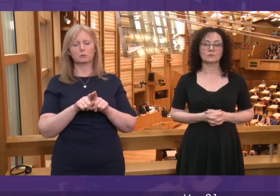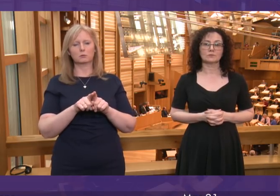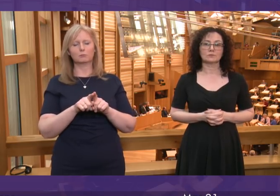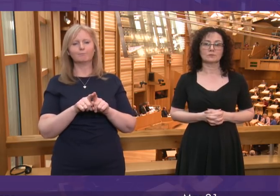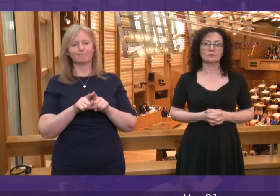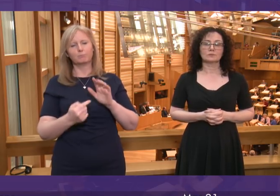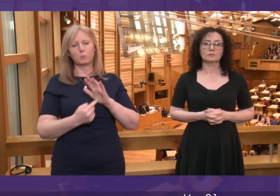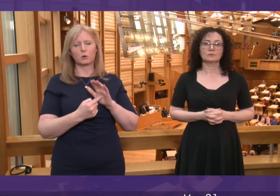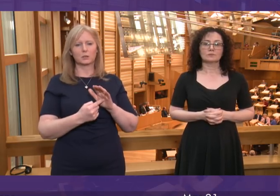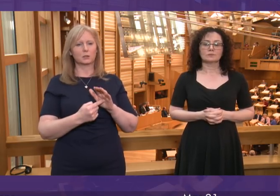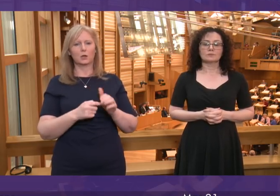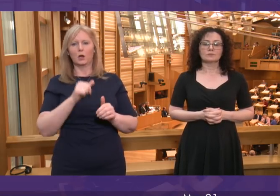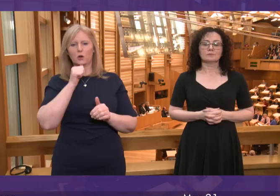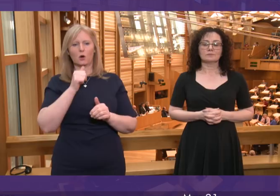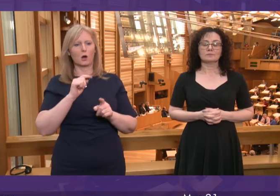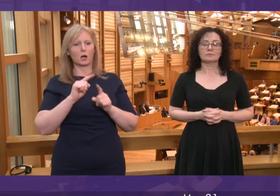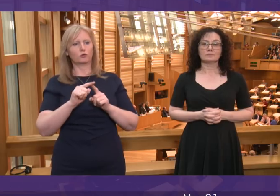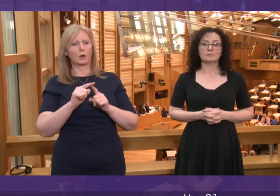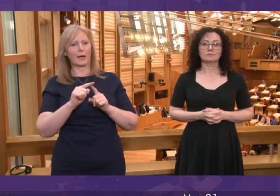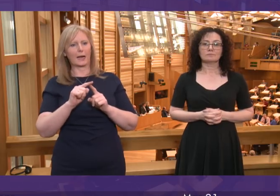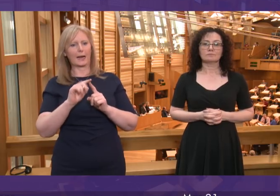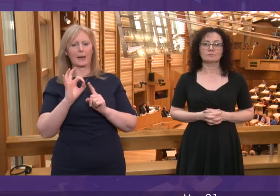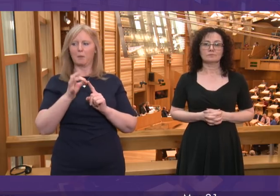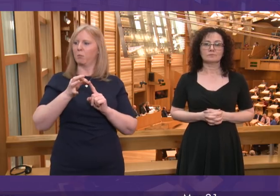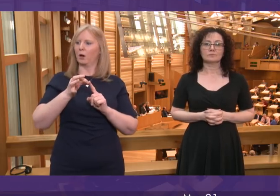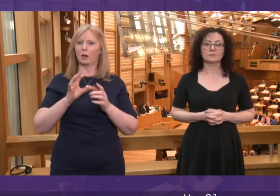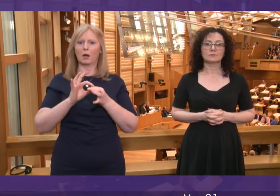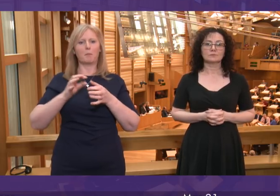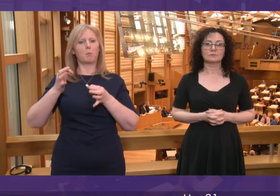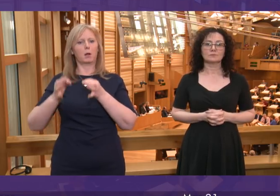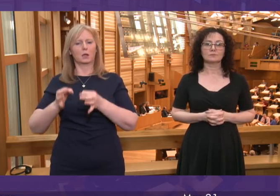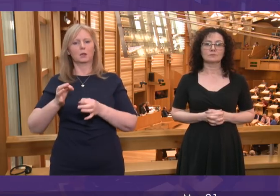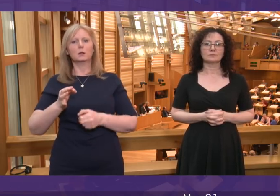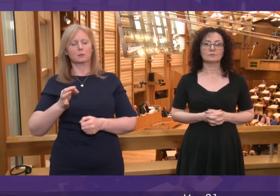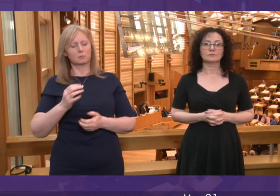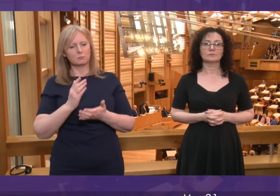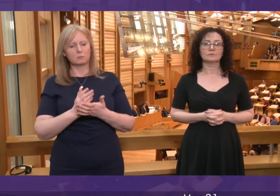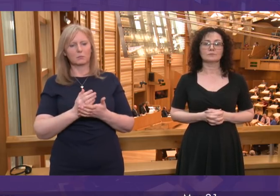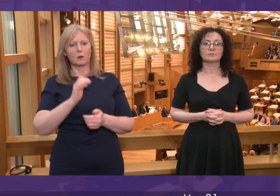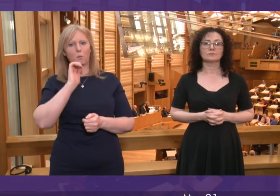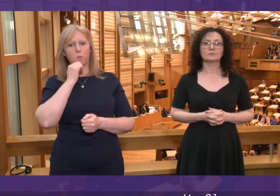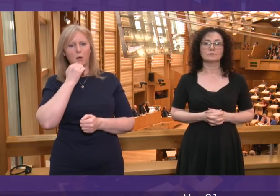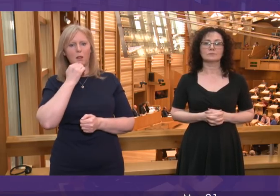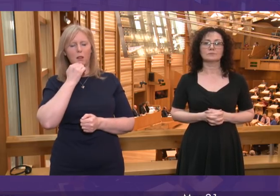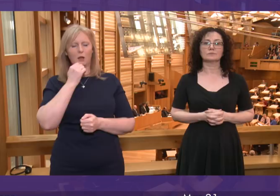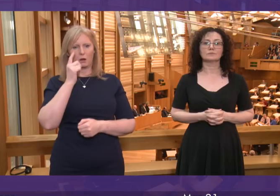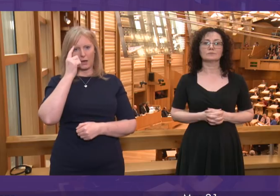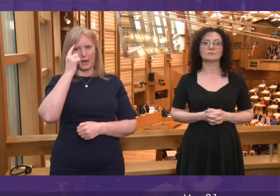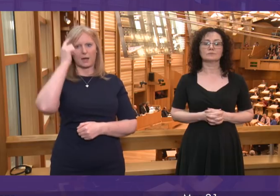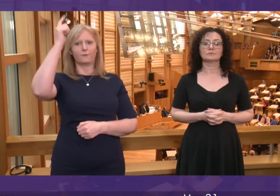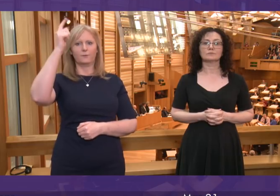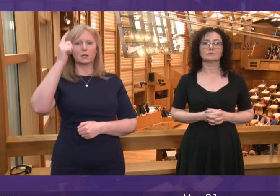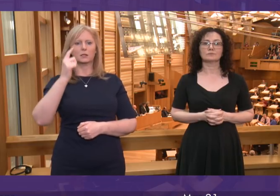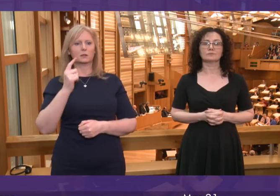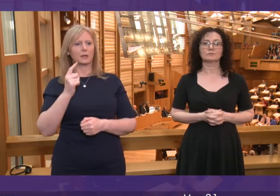to make a party political point here about a very serious issue – it is important that we are prepared to take forward innovative and evidence